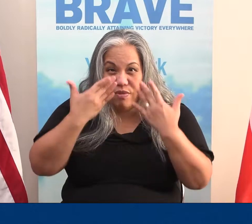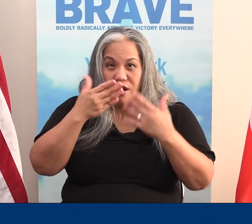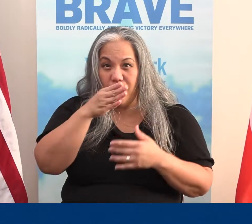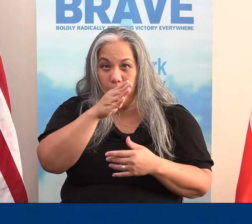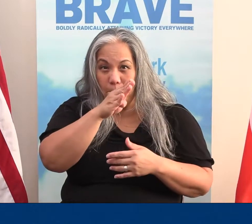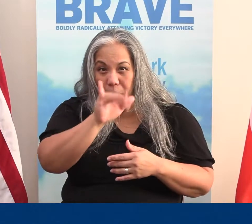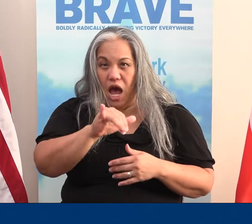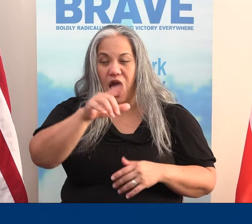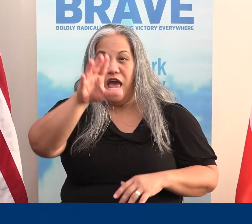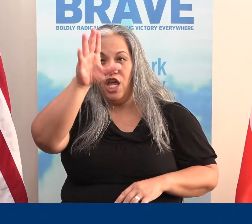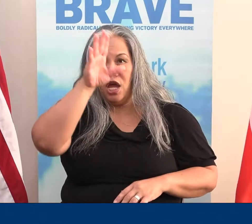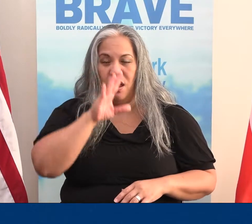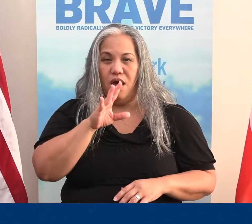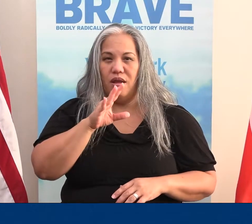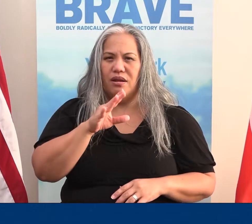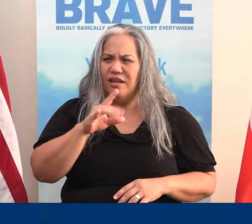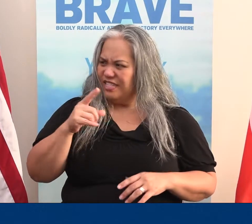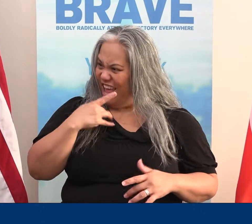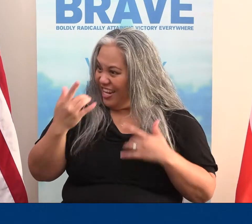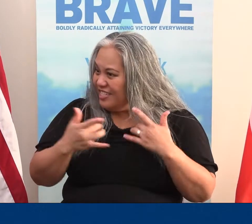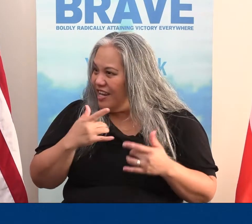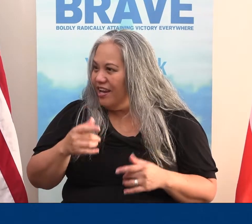by God. Is that exciting?